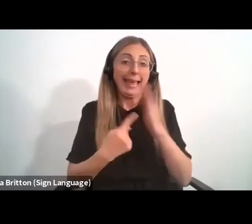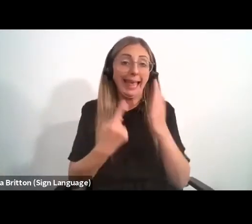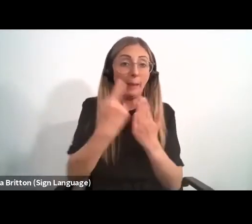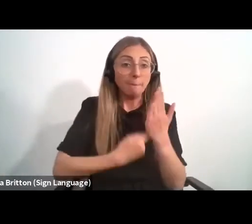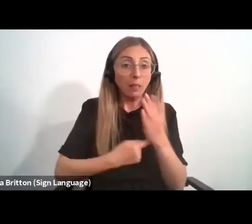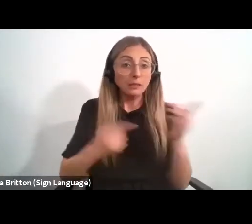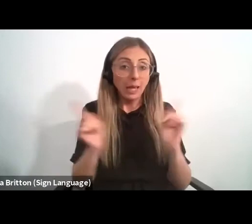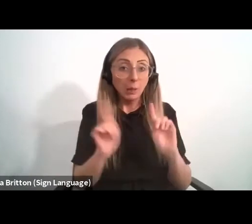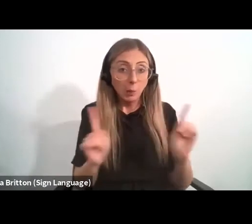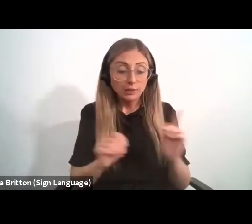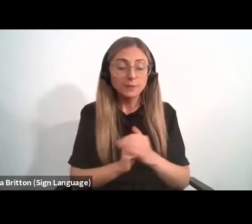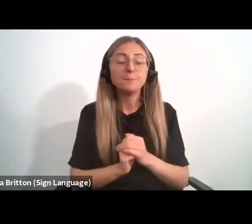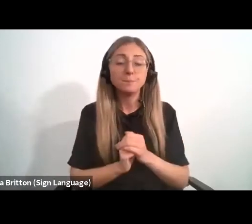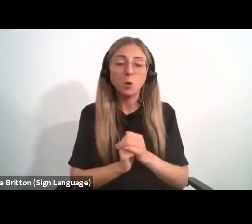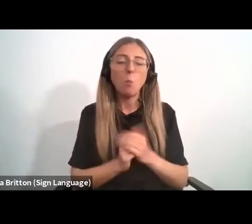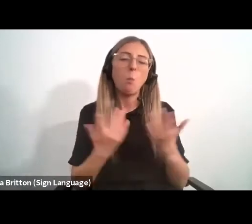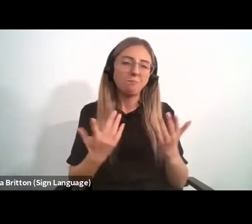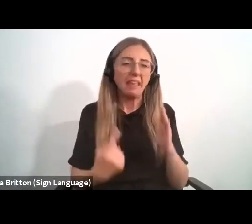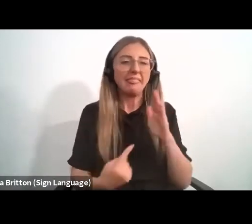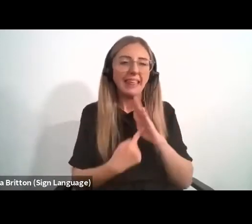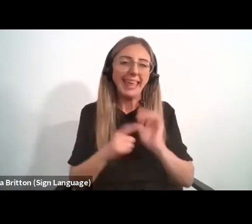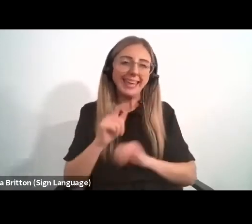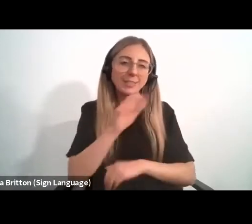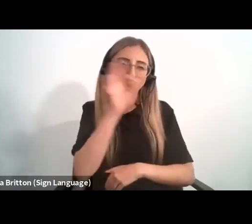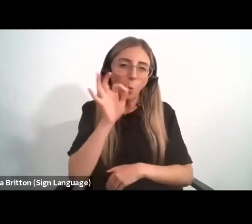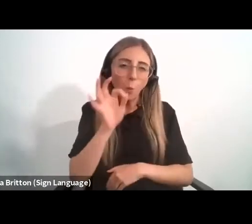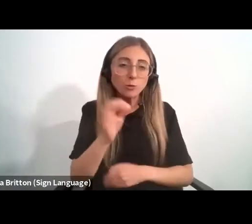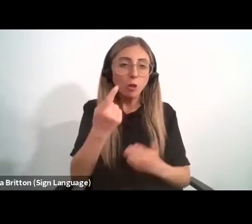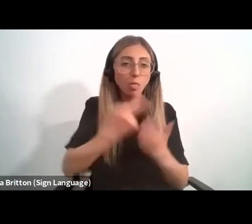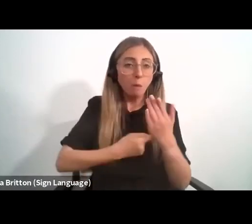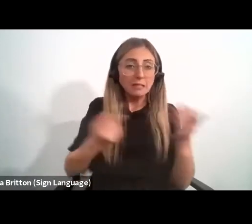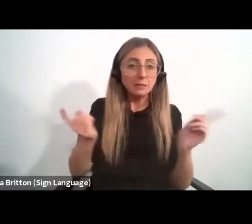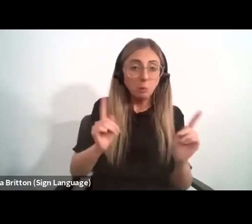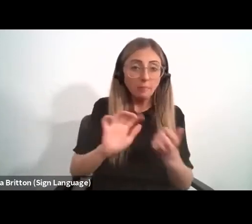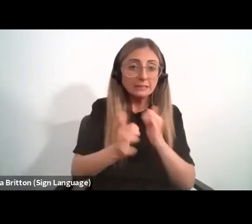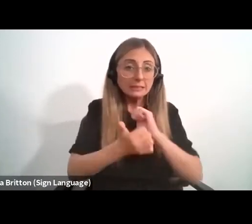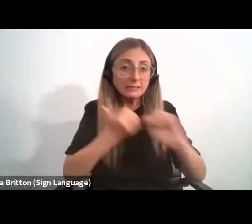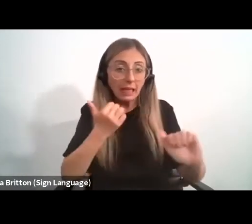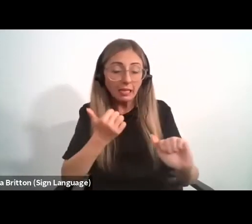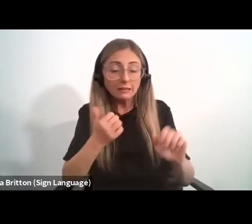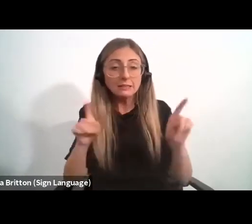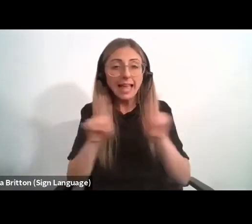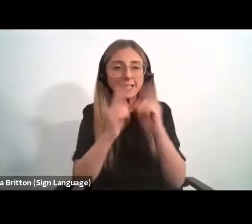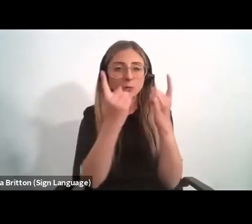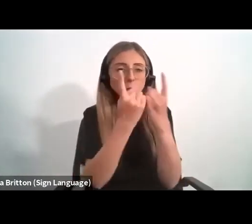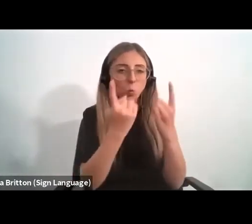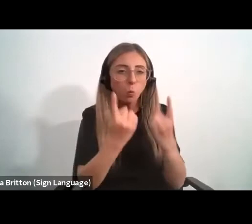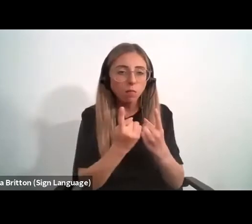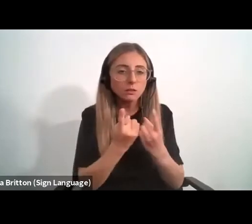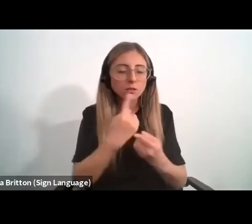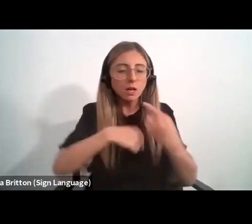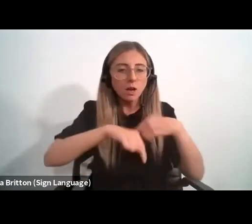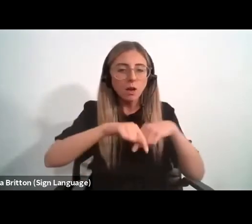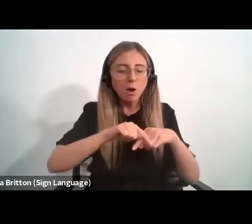question is, what are the policies, skills and contours of the scientific